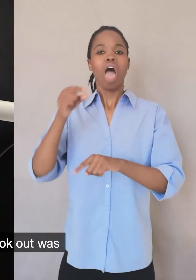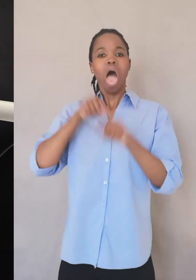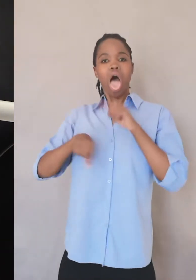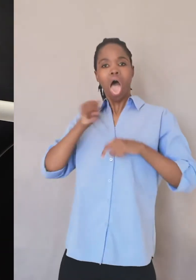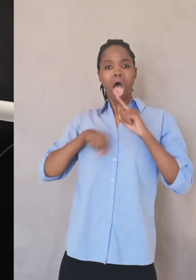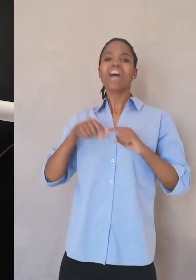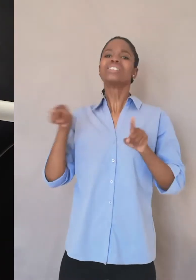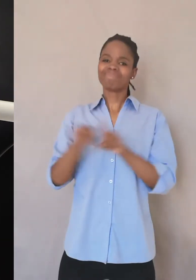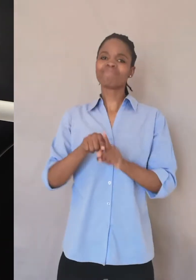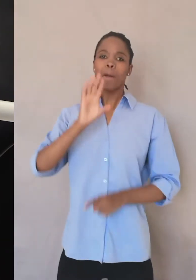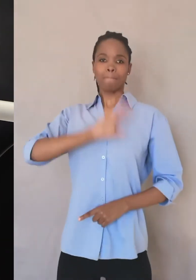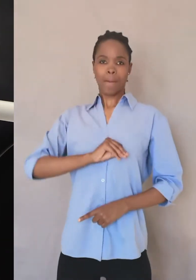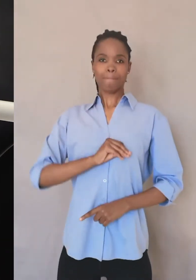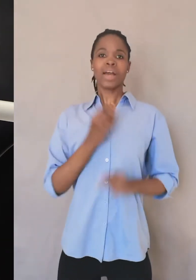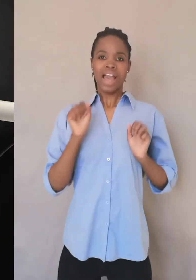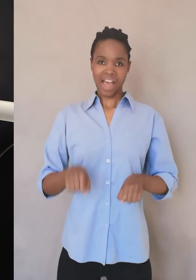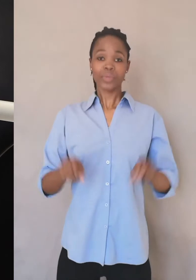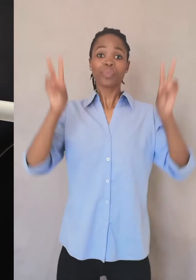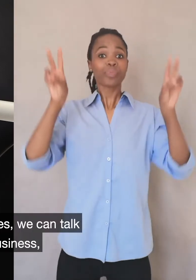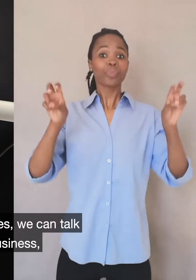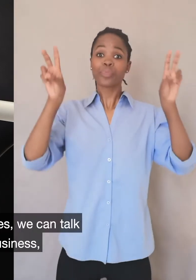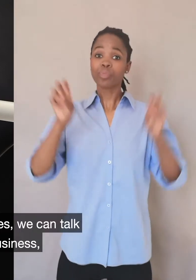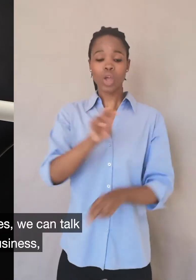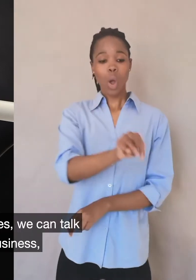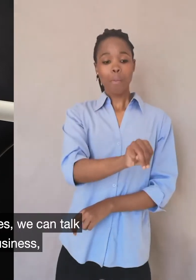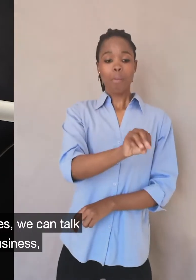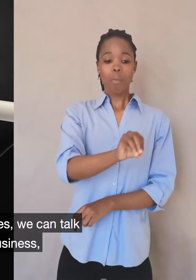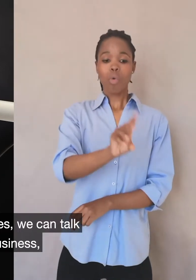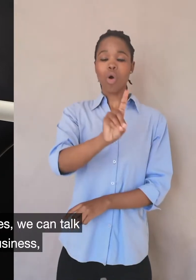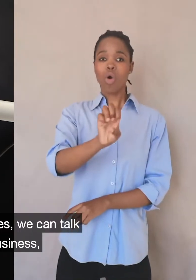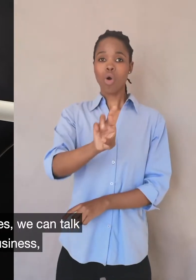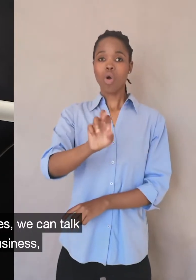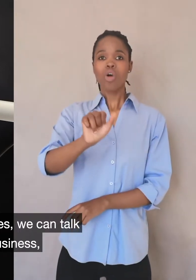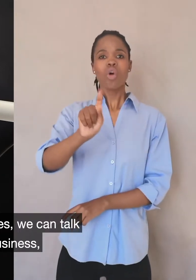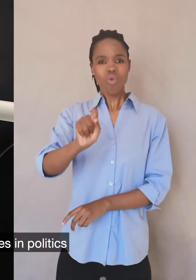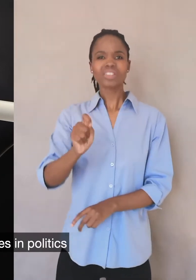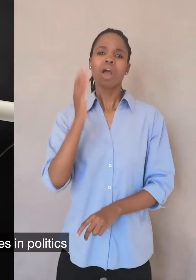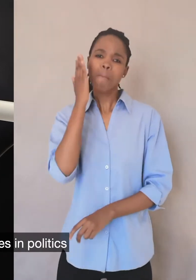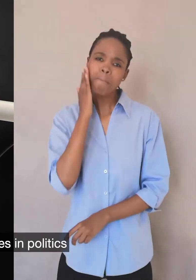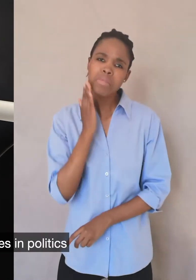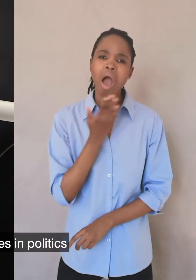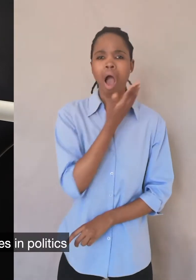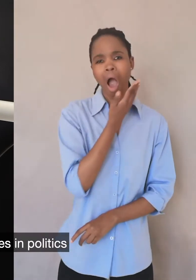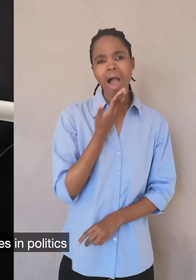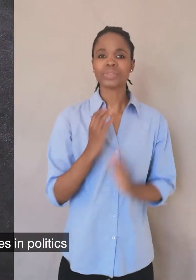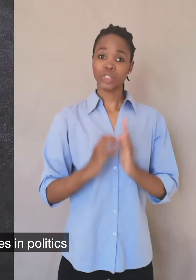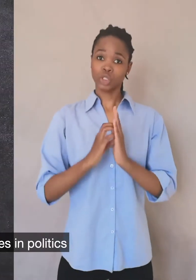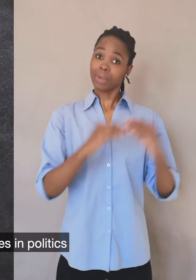moderates. And if we talk about moderates, we can talk about moderates in business. We can talk about moderates in politics.